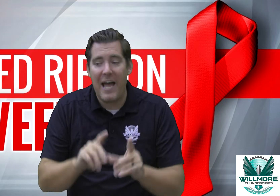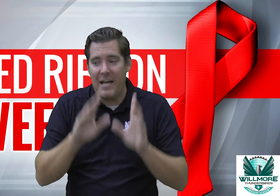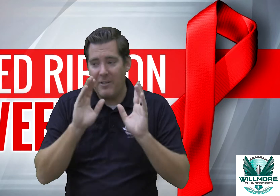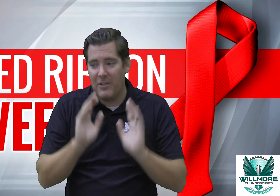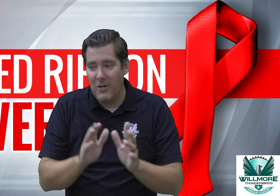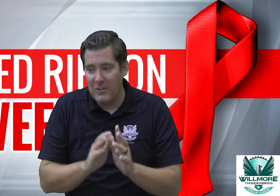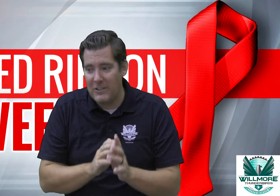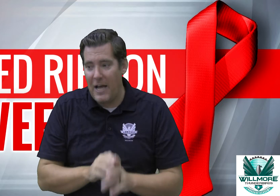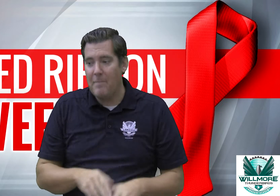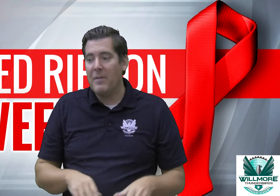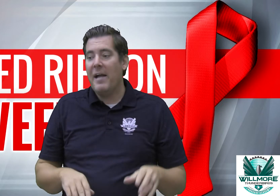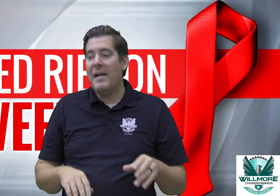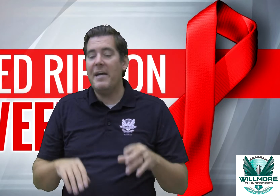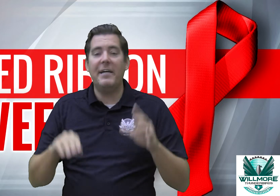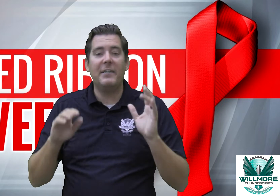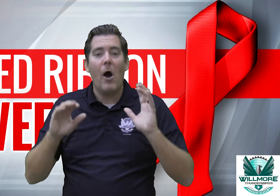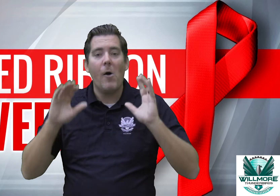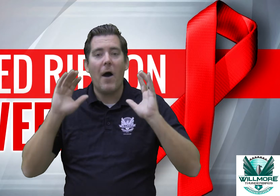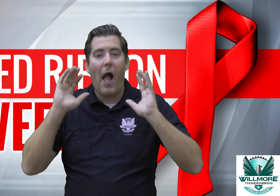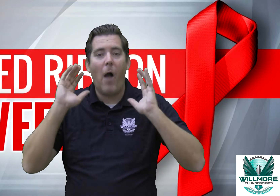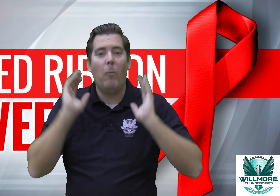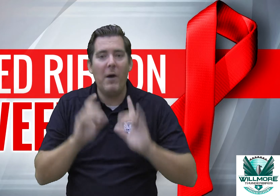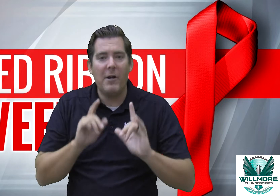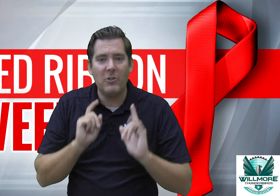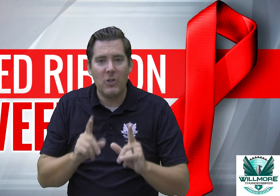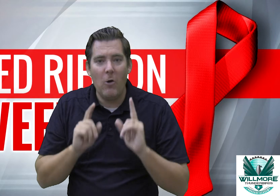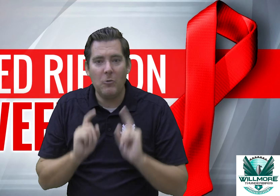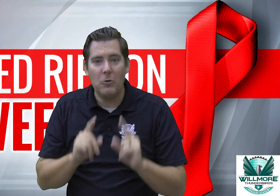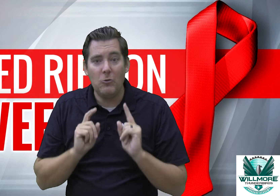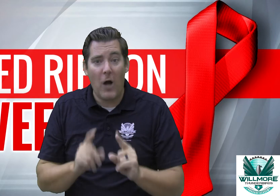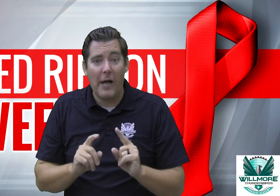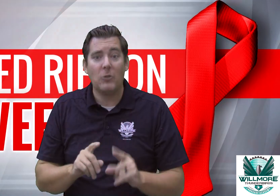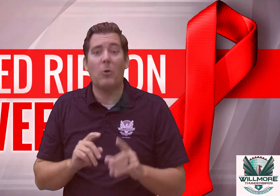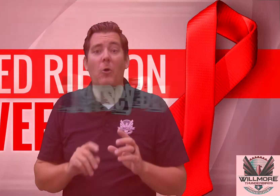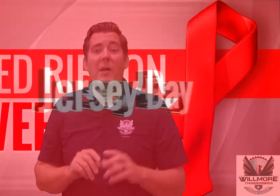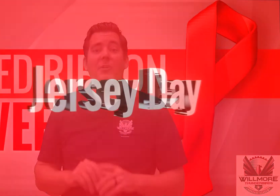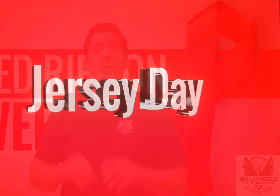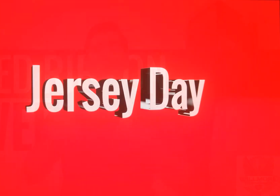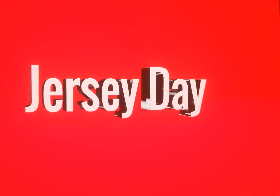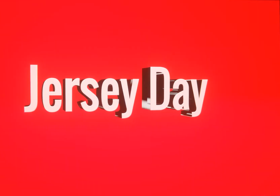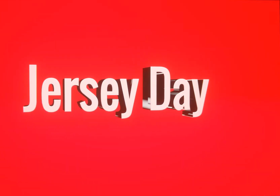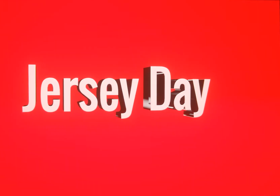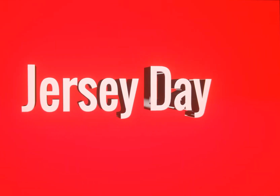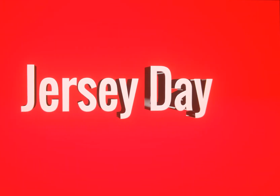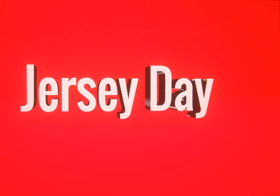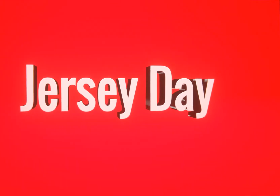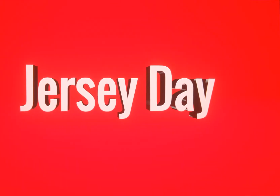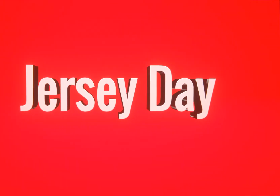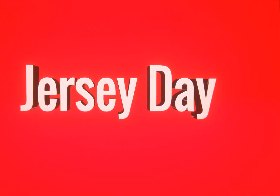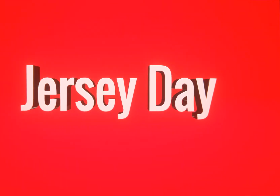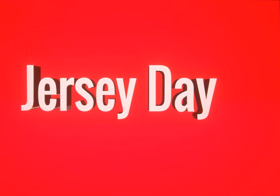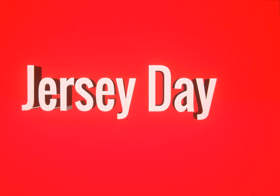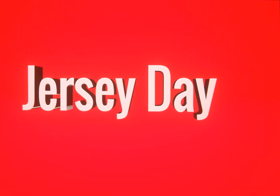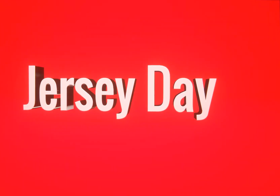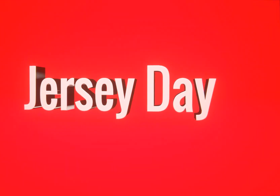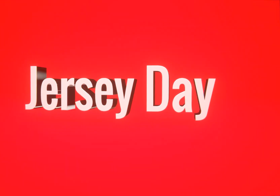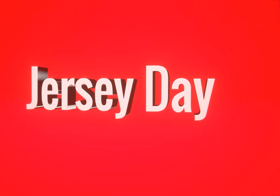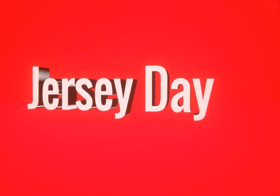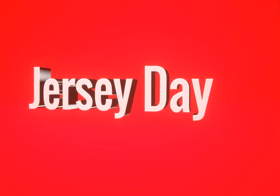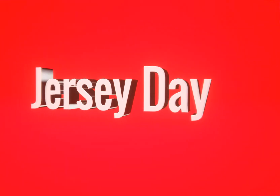Thursday is uh winners don't do drugs we're going to do jersey day so wear your favorite jersey it